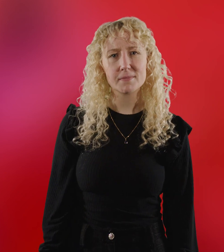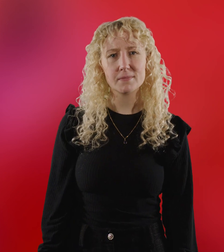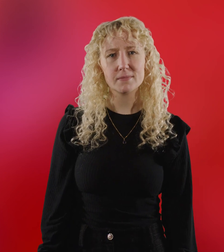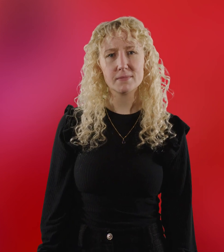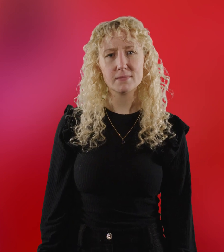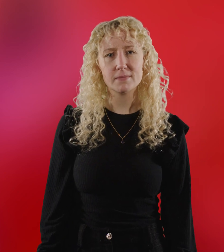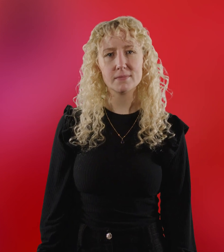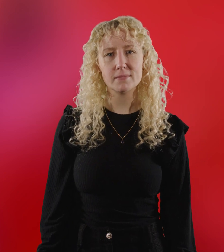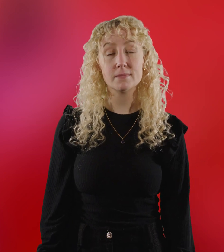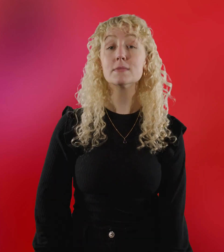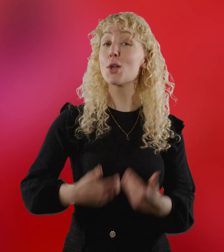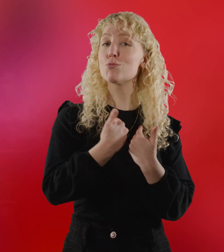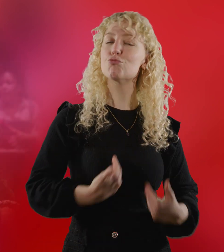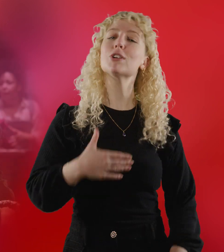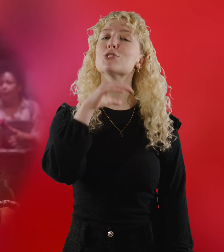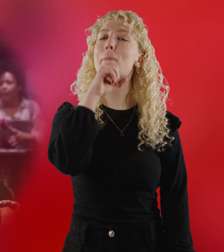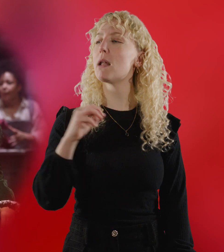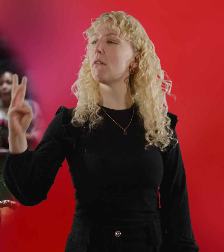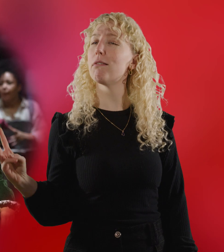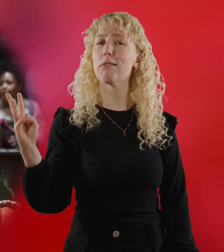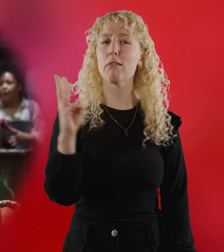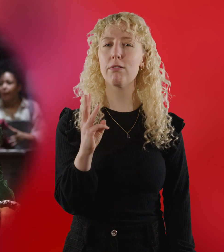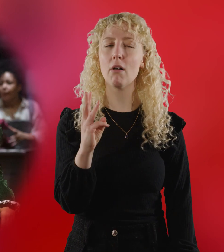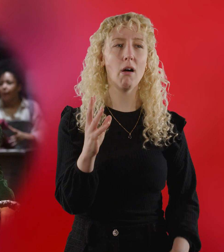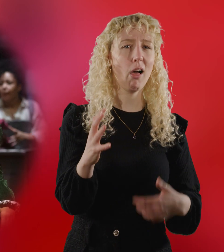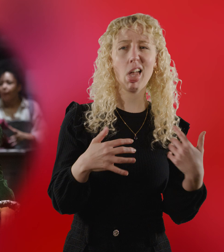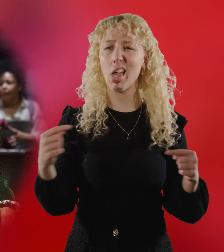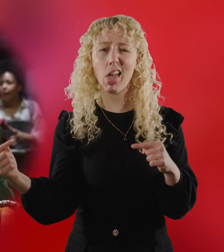Some rich merchants come into the pub and a fight gets started.